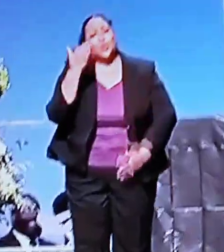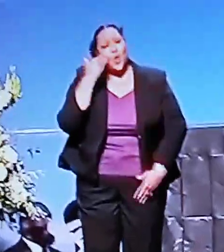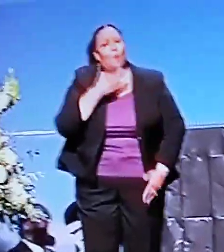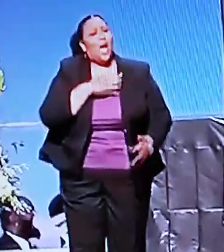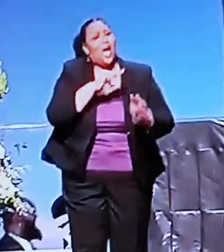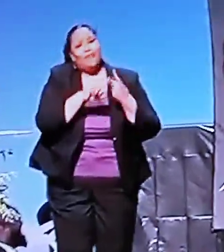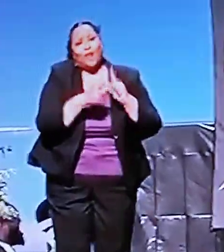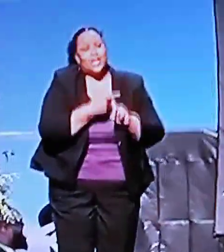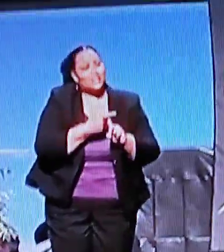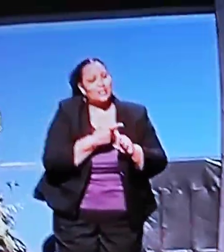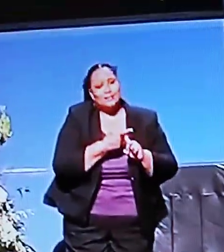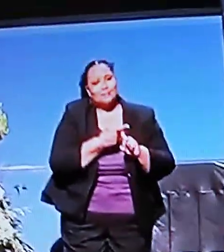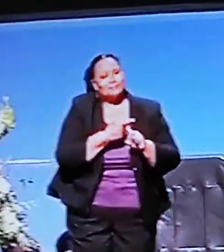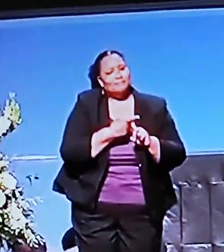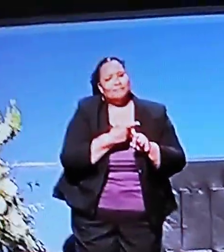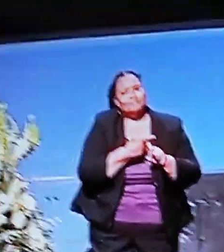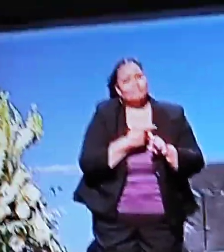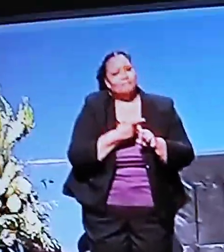my friends,